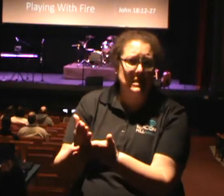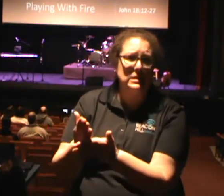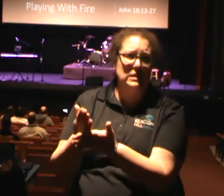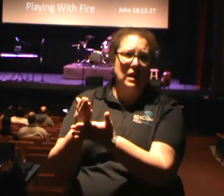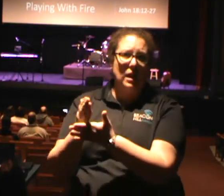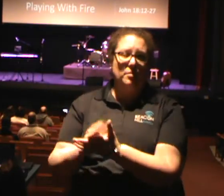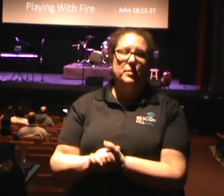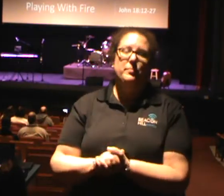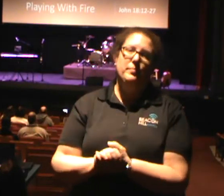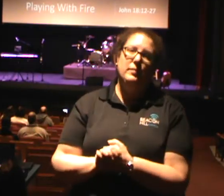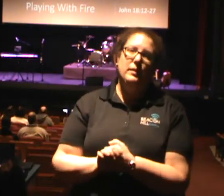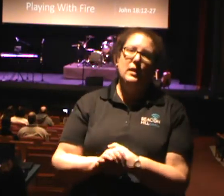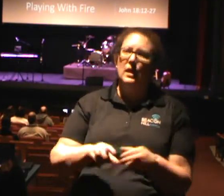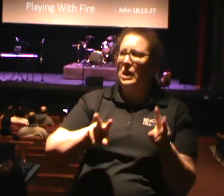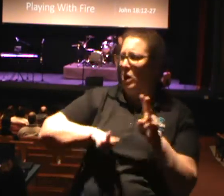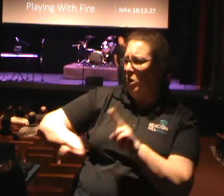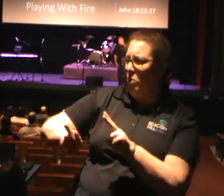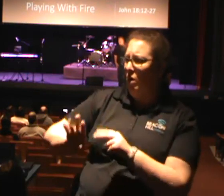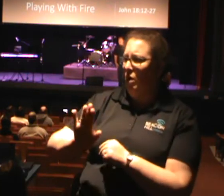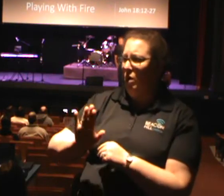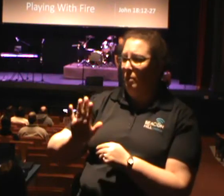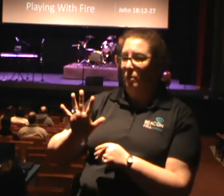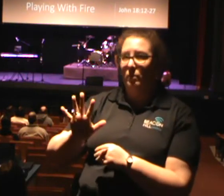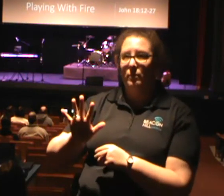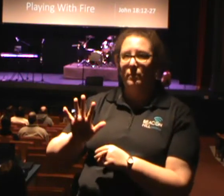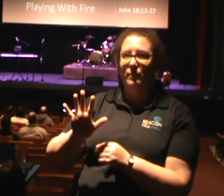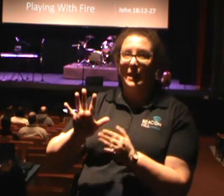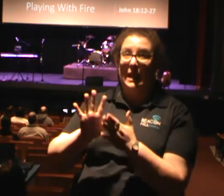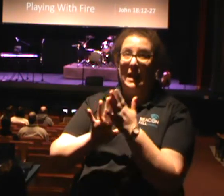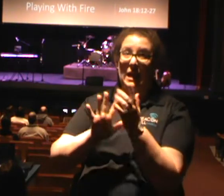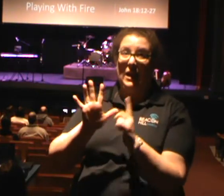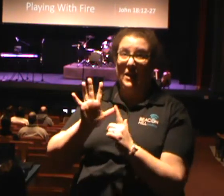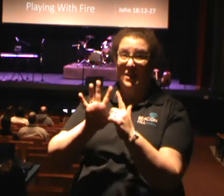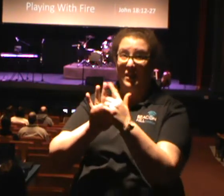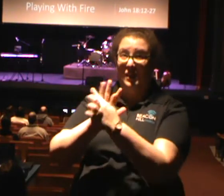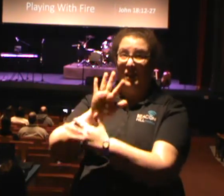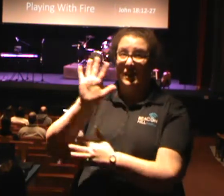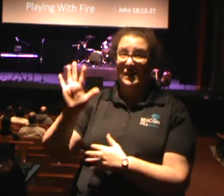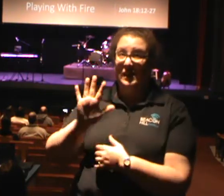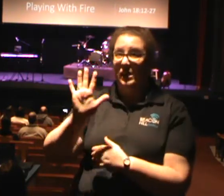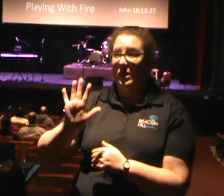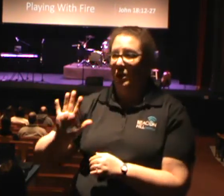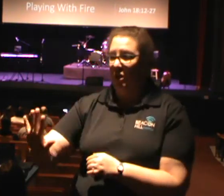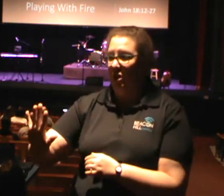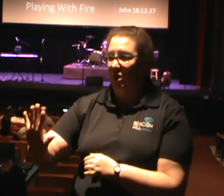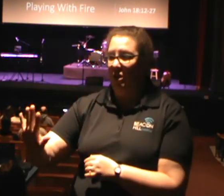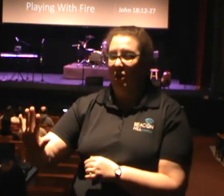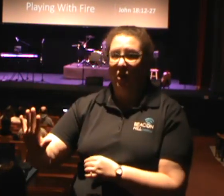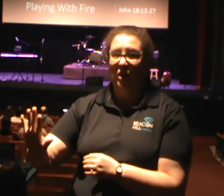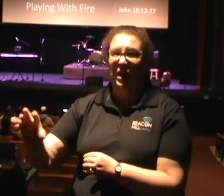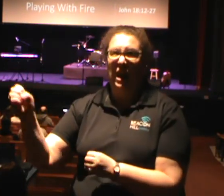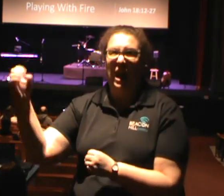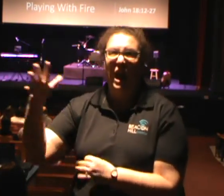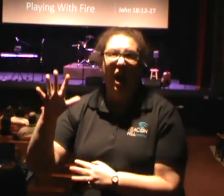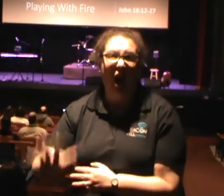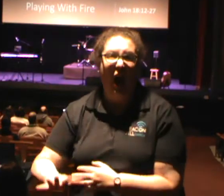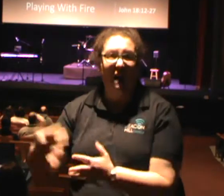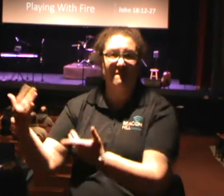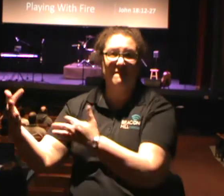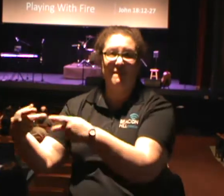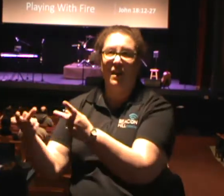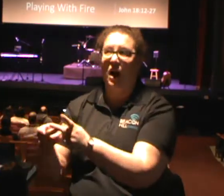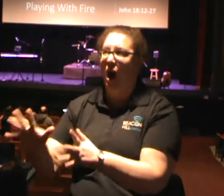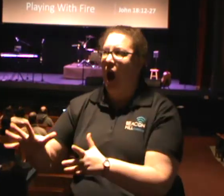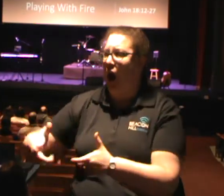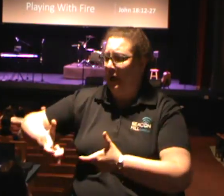of return, and I watched her put all five fingers on that hot fireplace church. The